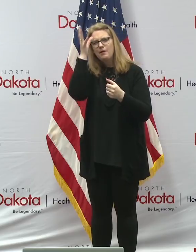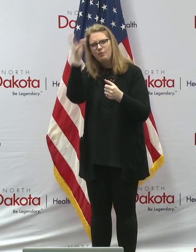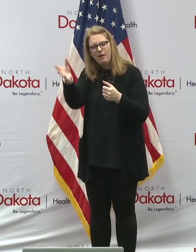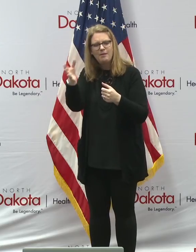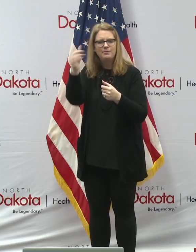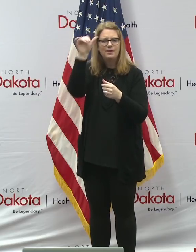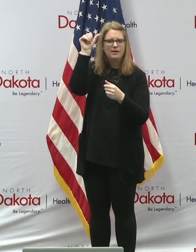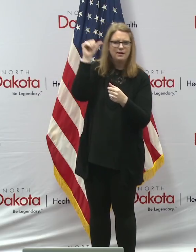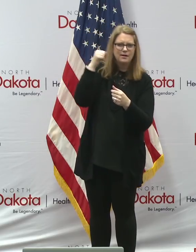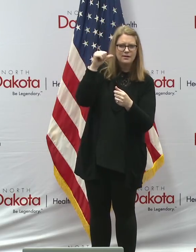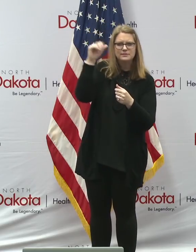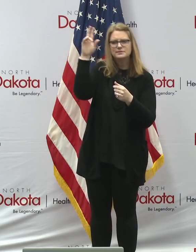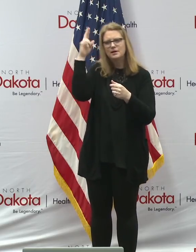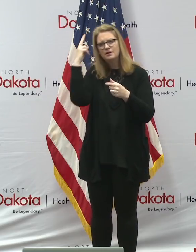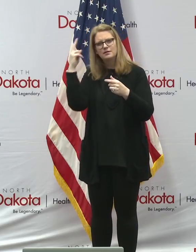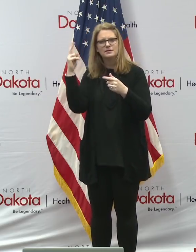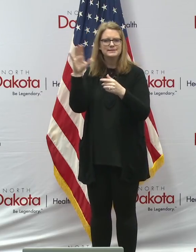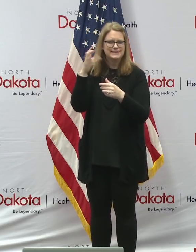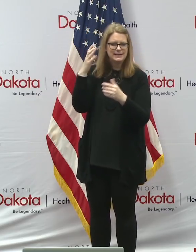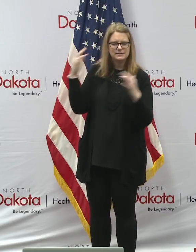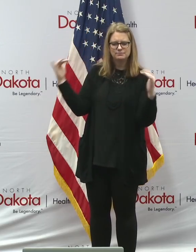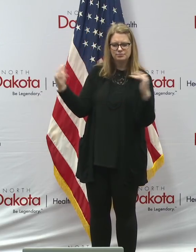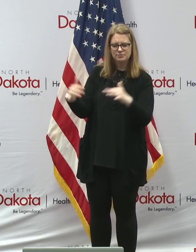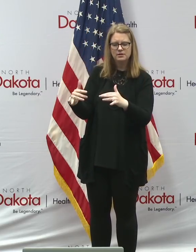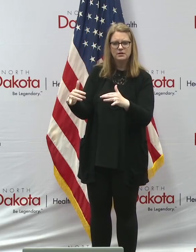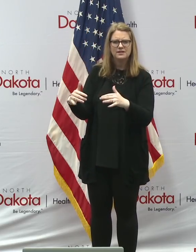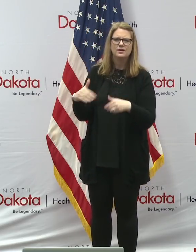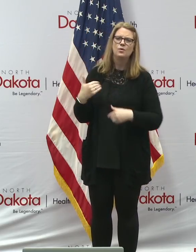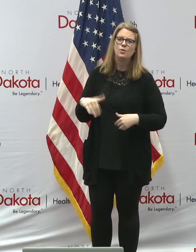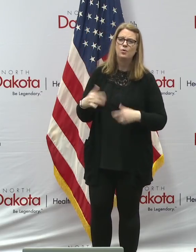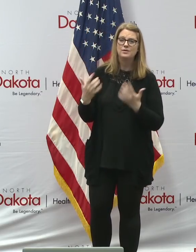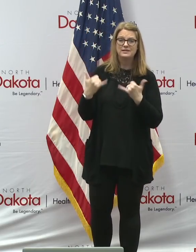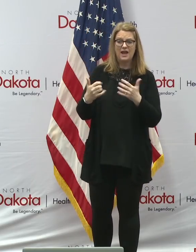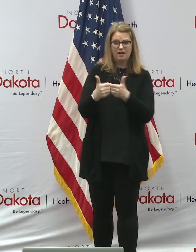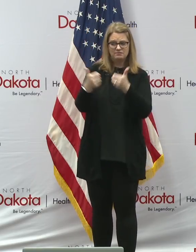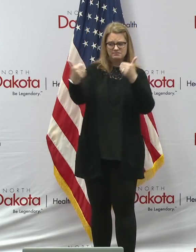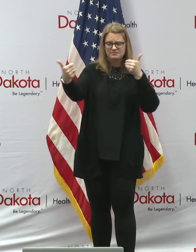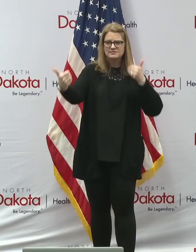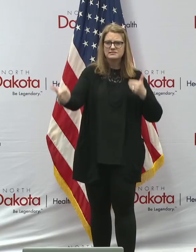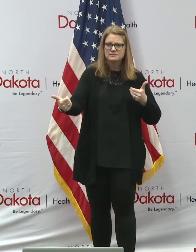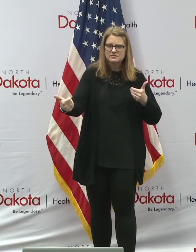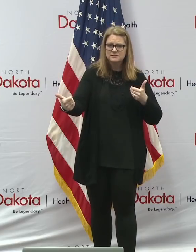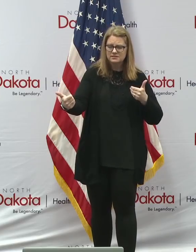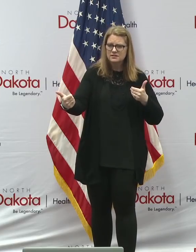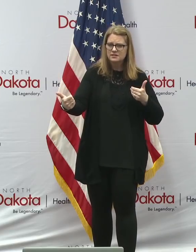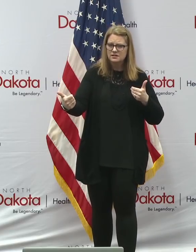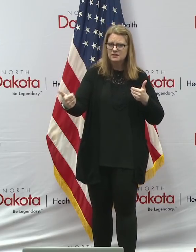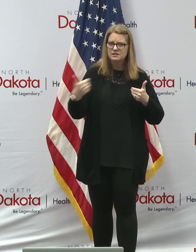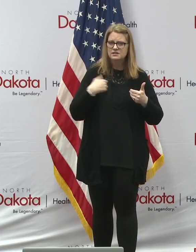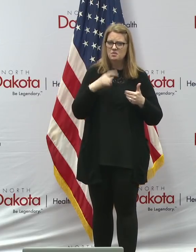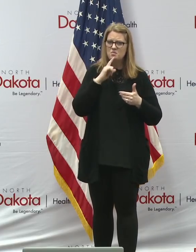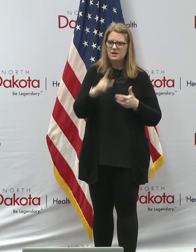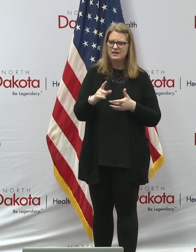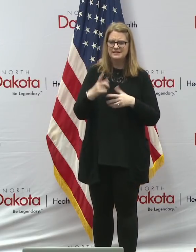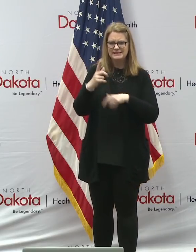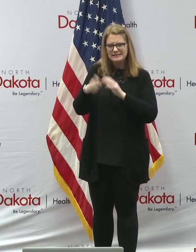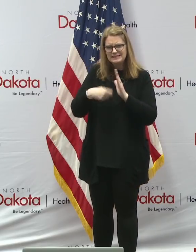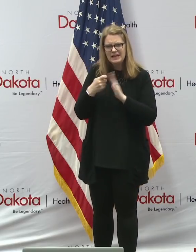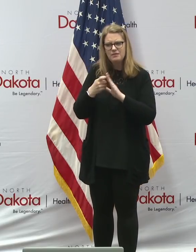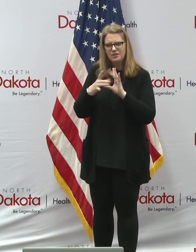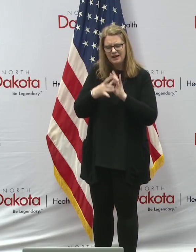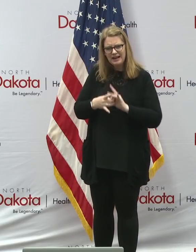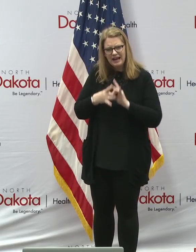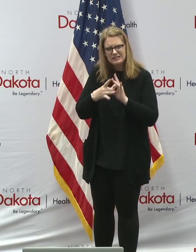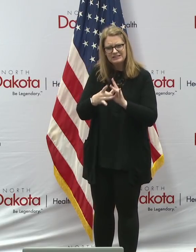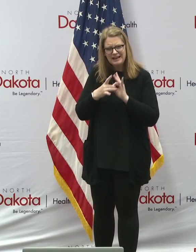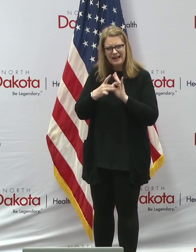be hard on both young kids and on grandparents because this is a deep time of connection. And so, again, our empathy goes